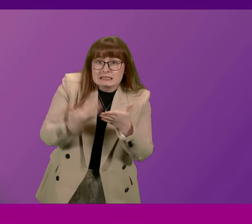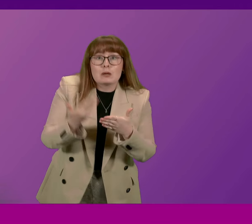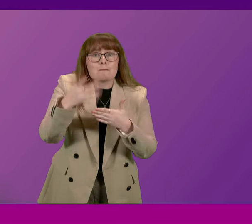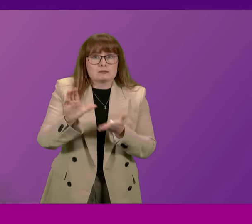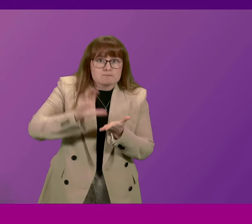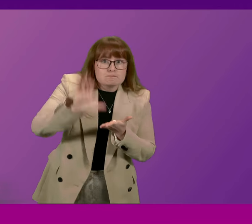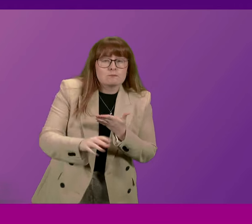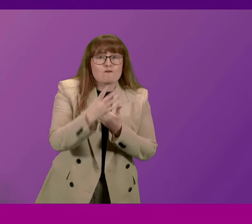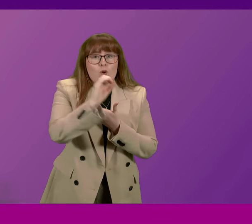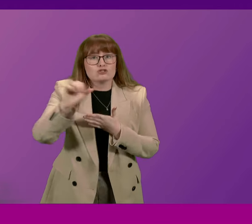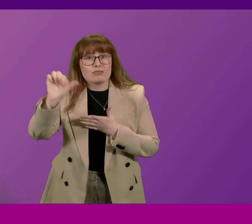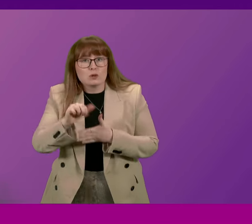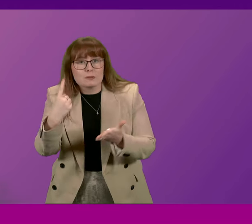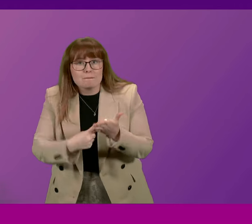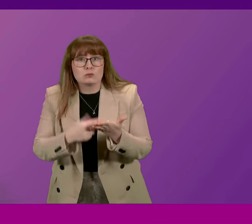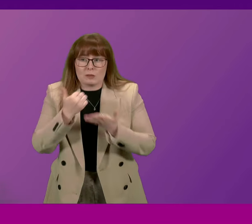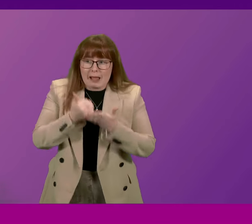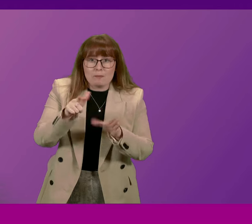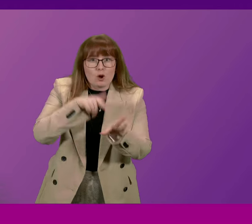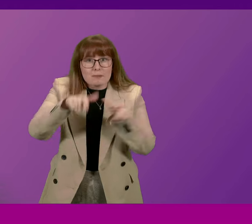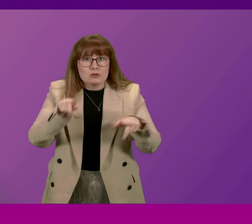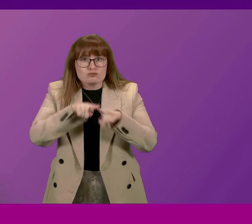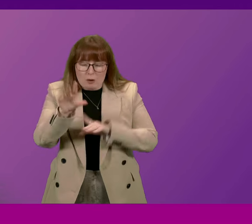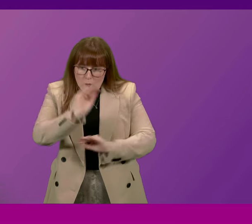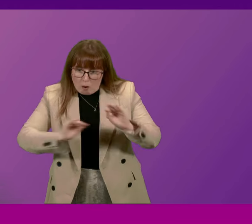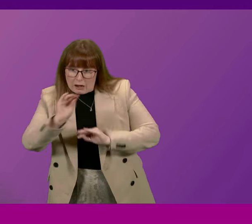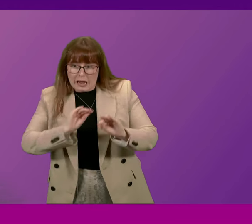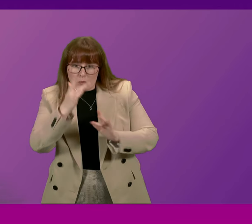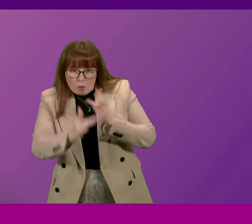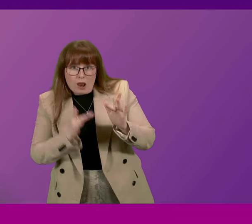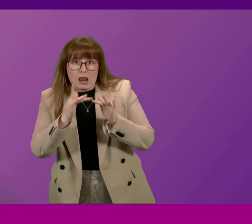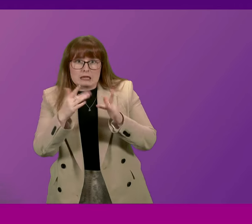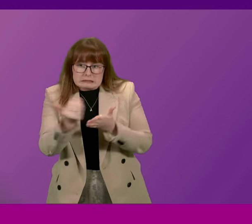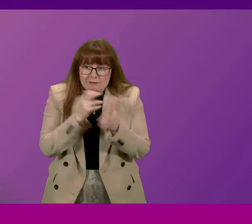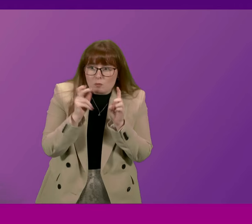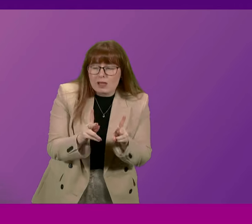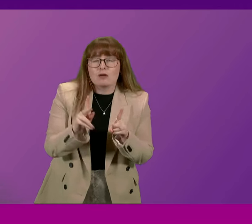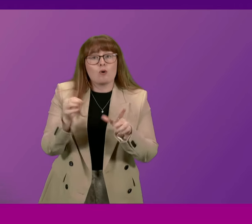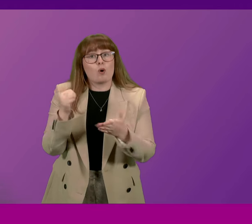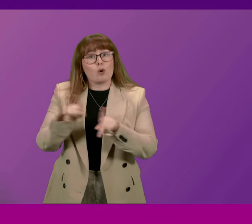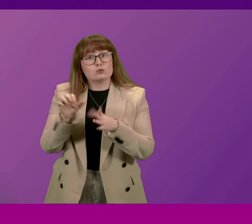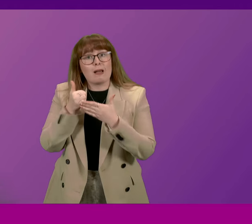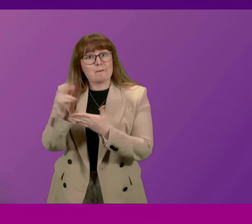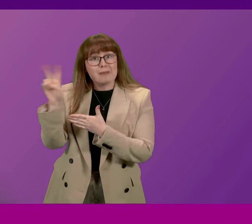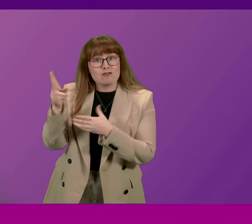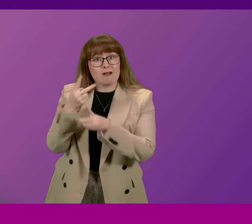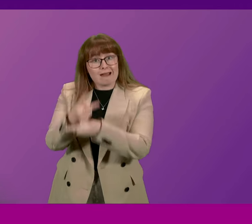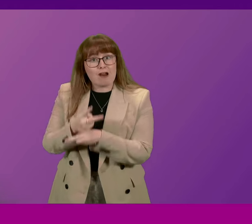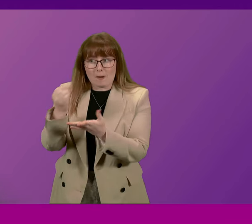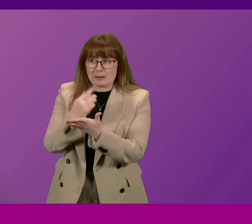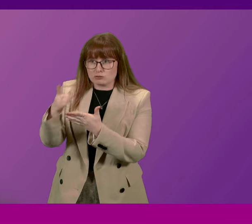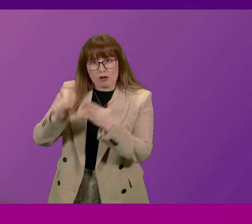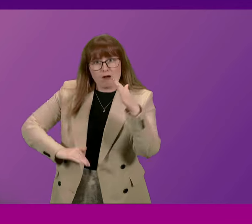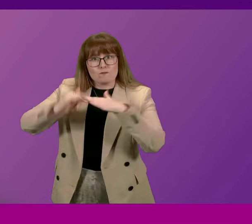to support young people to navigate online spaces and use screen time in a safe way and help parents and carers to ensure they have the